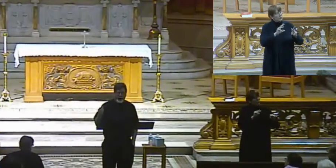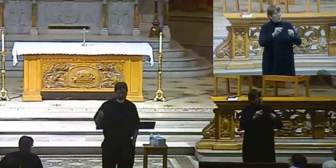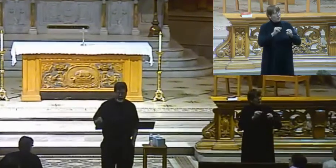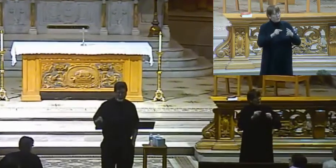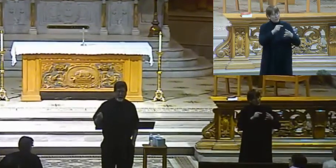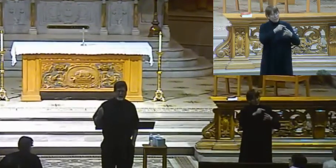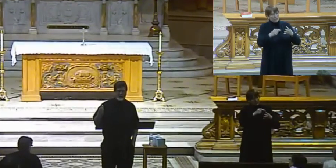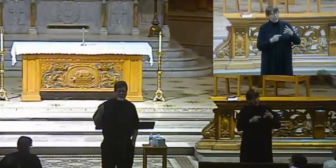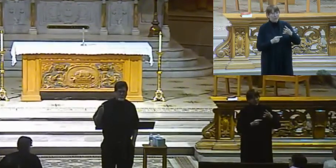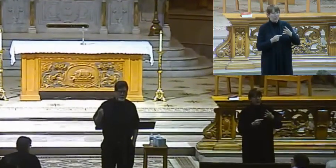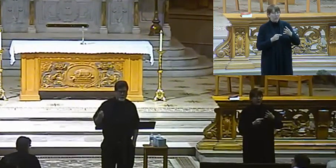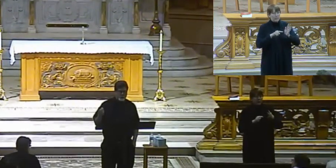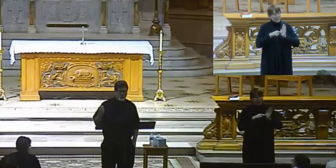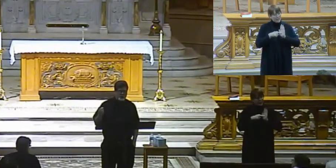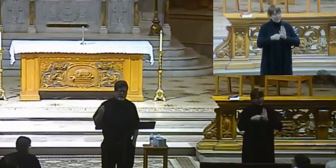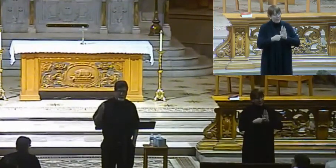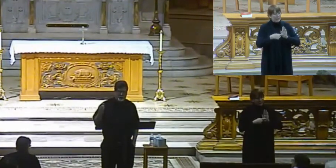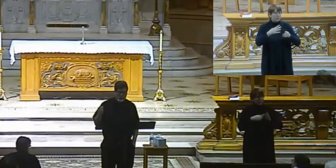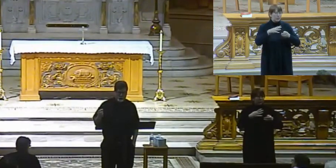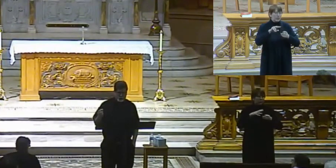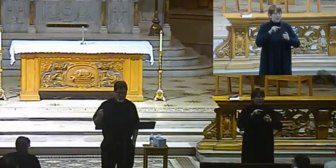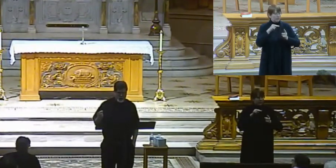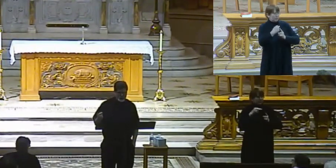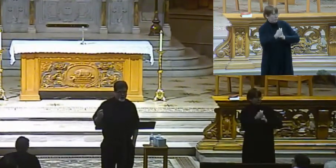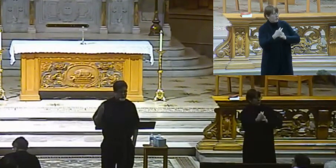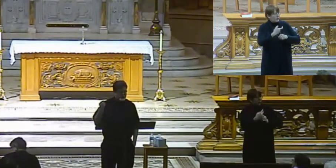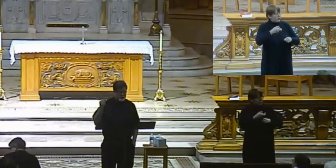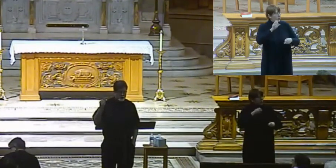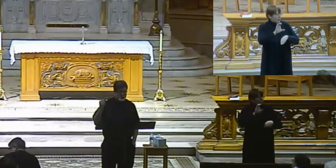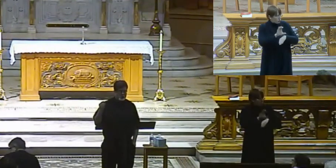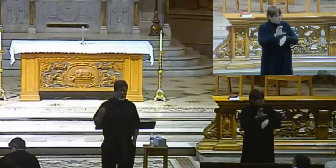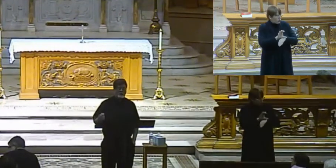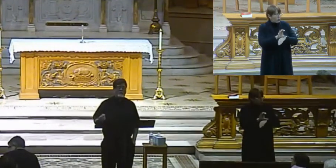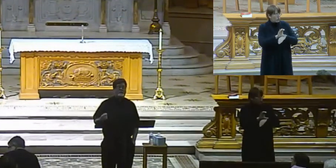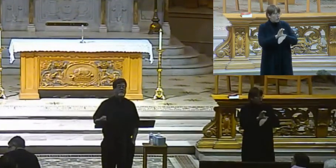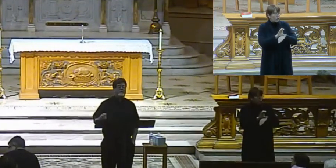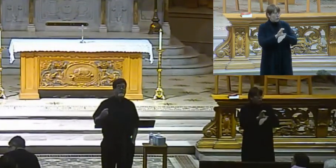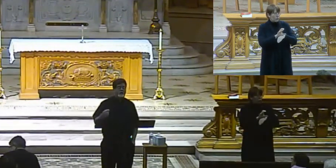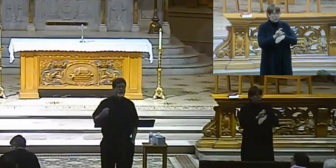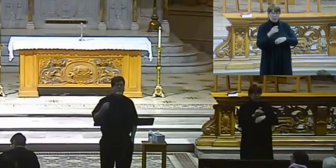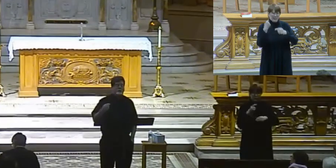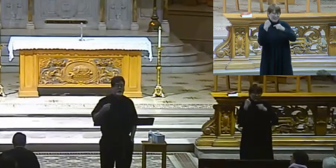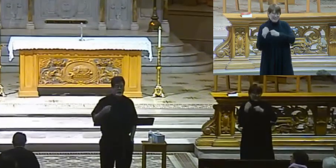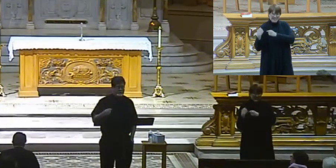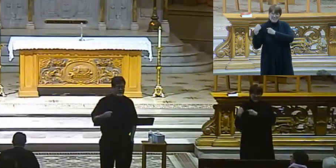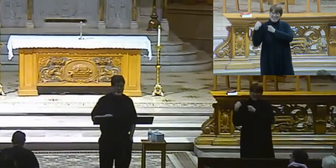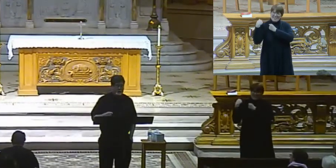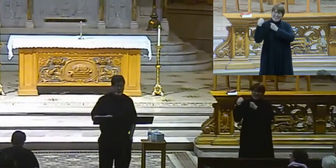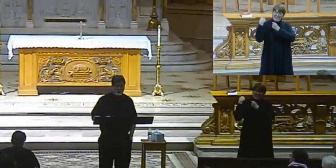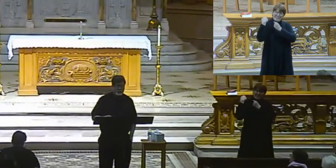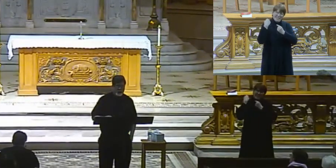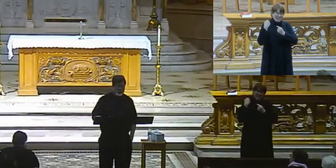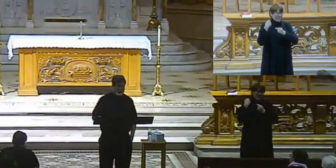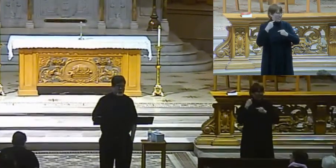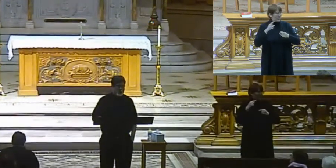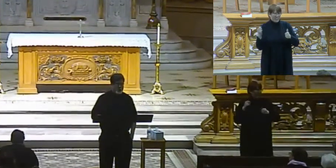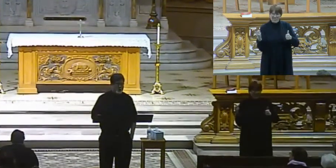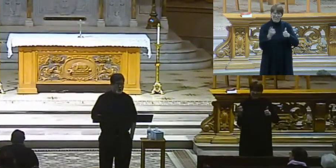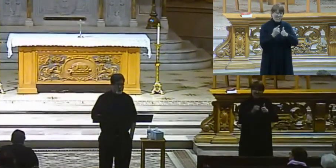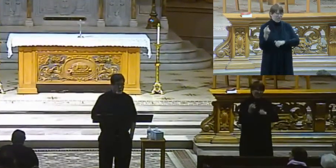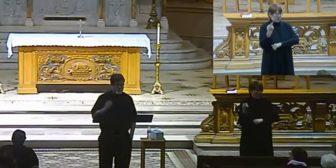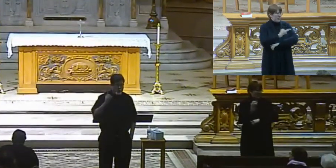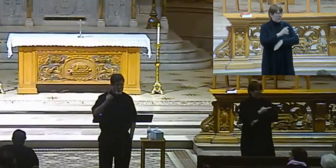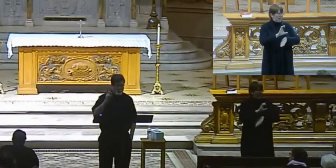aspects and missions of the church. Then the church has claimed these from the very beginning, from the earliest days,